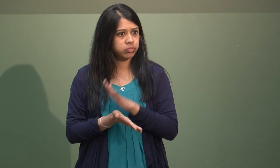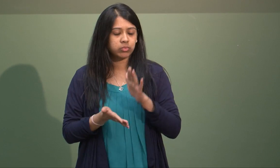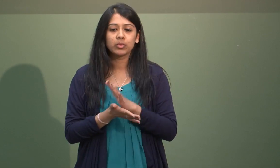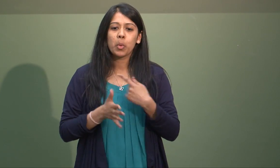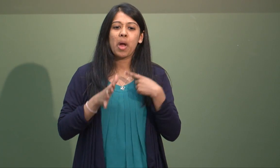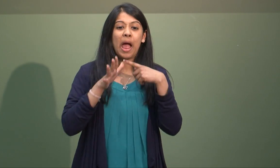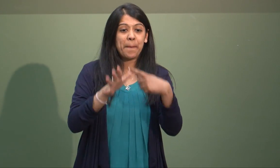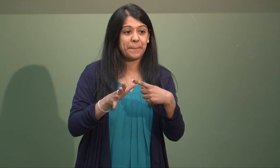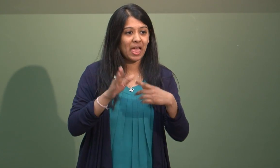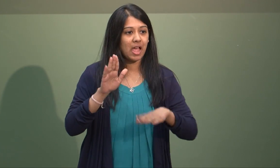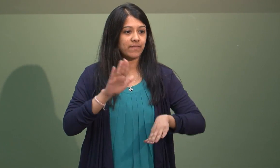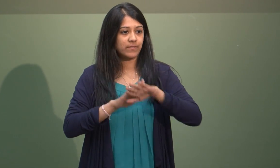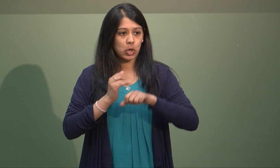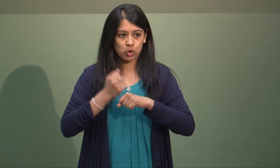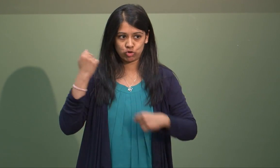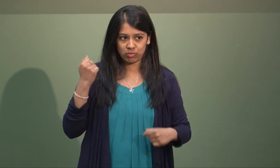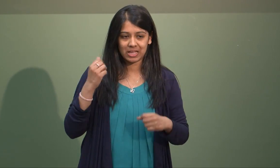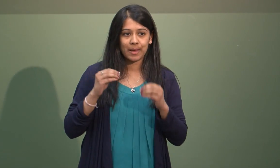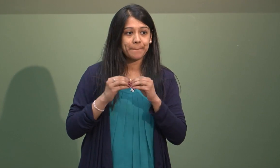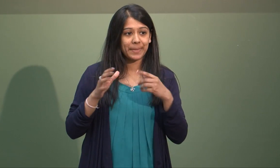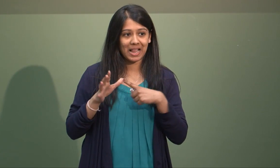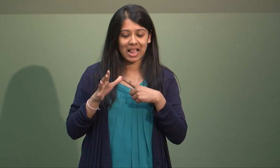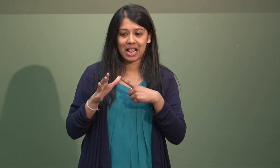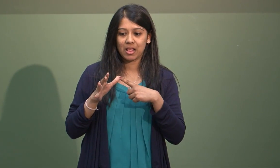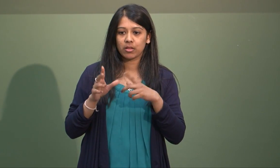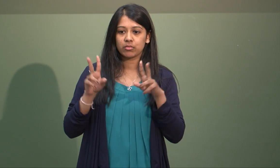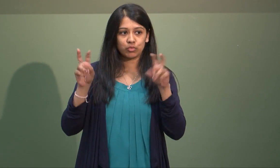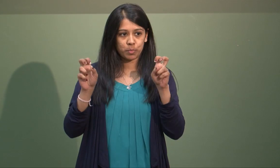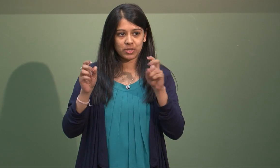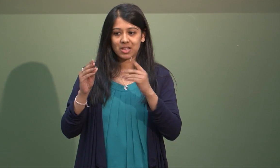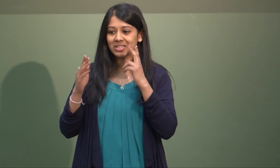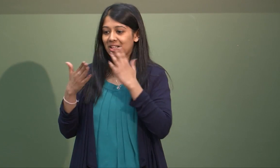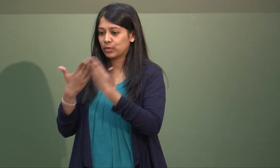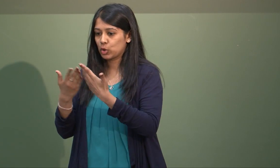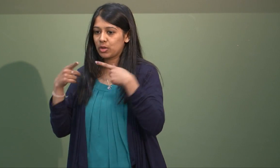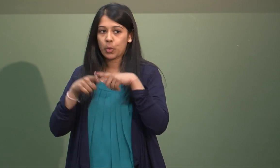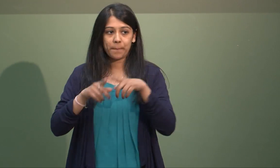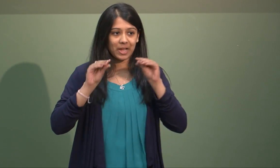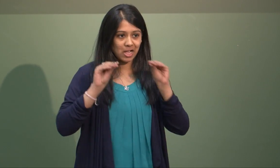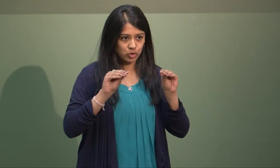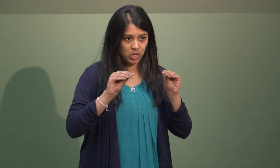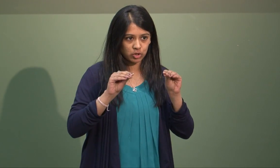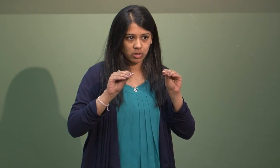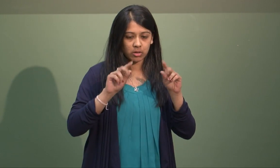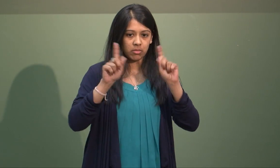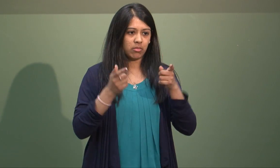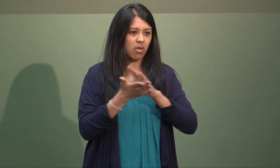that. So I was very happy and I applied to start a full degree, a BA in deaf studies combined with